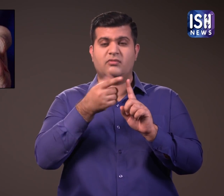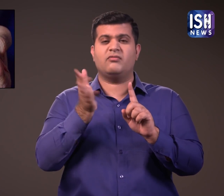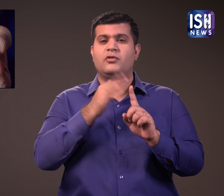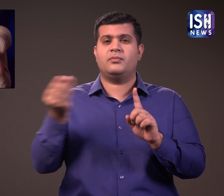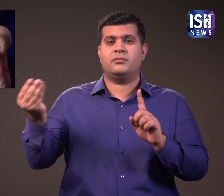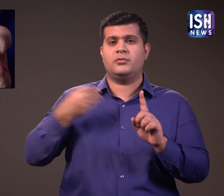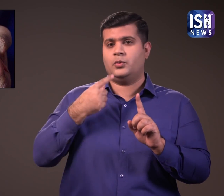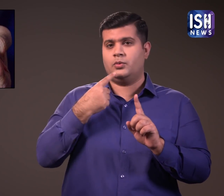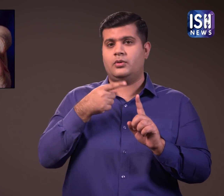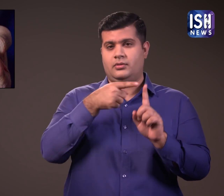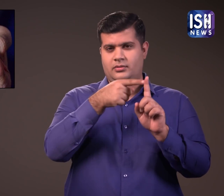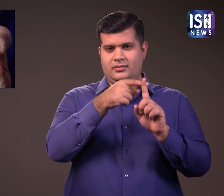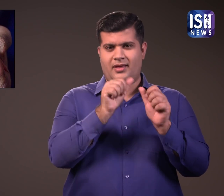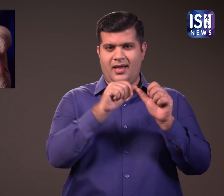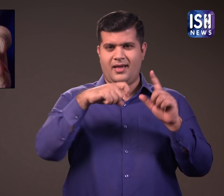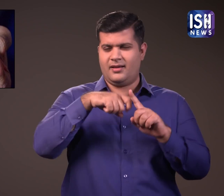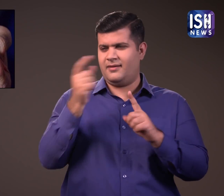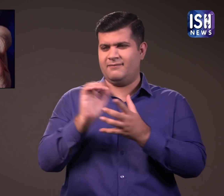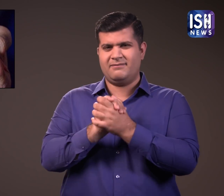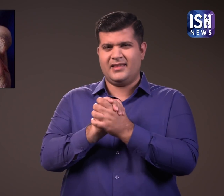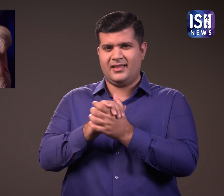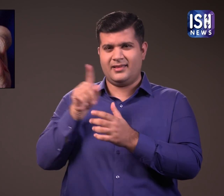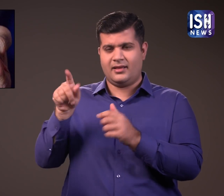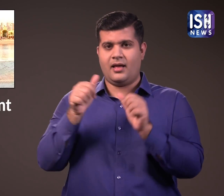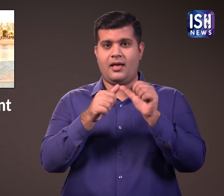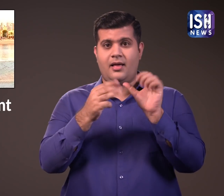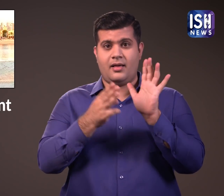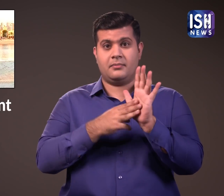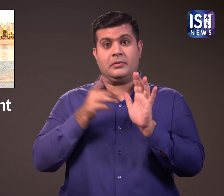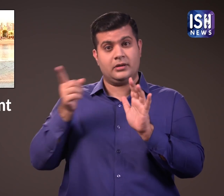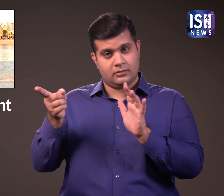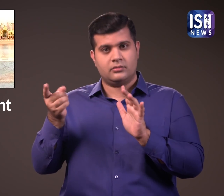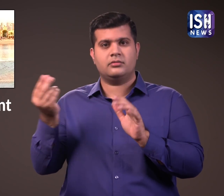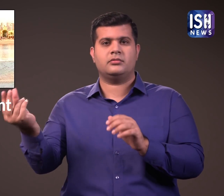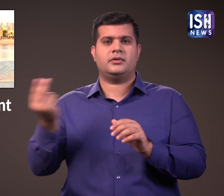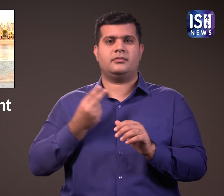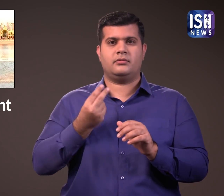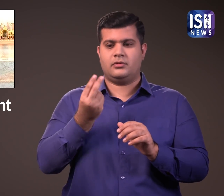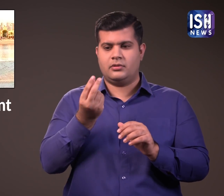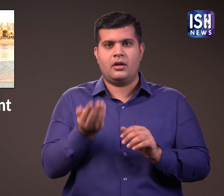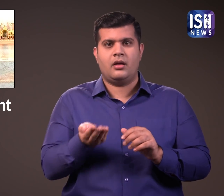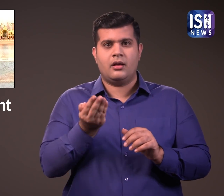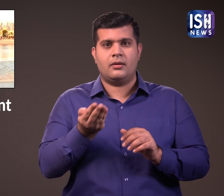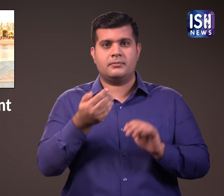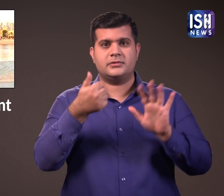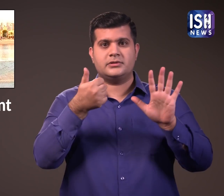Which was given to him by Arbaaz Merchant who had hidden 6 grams of the contraband inside his shoe.